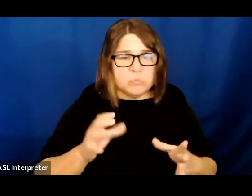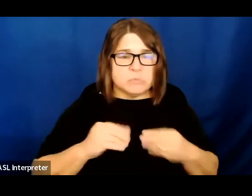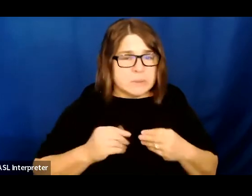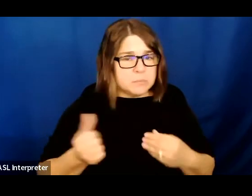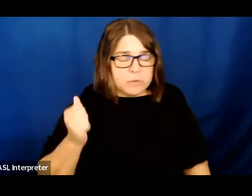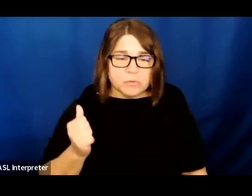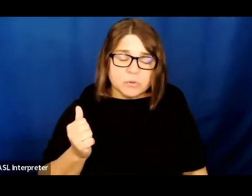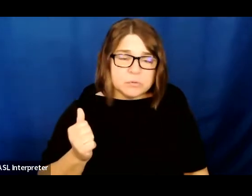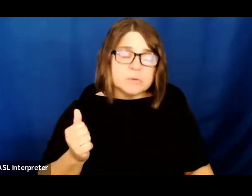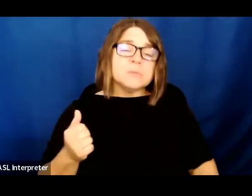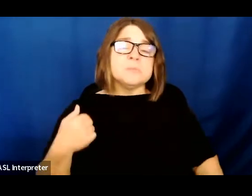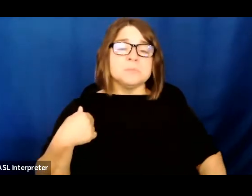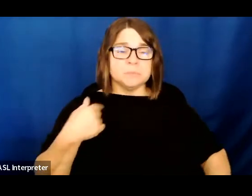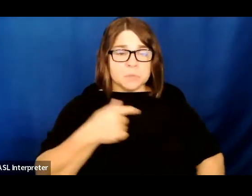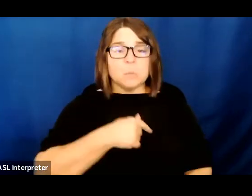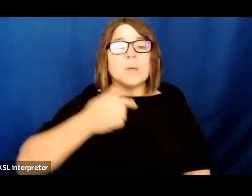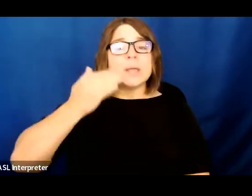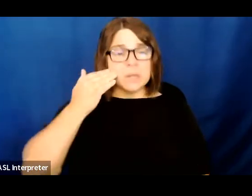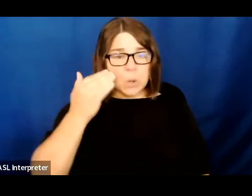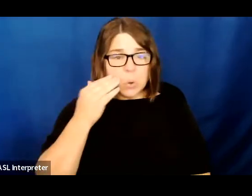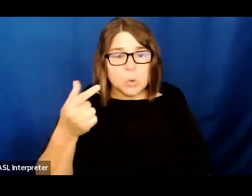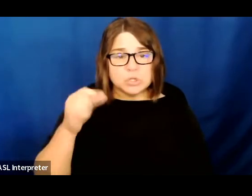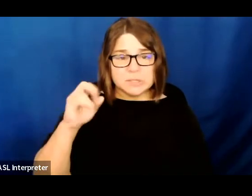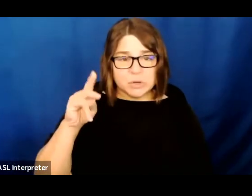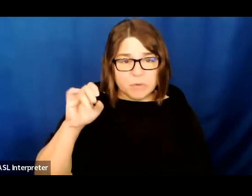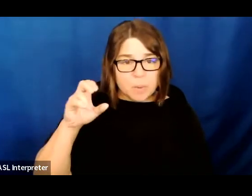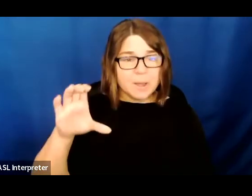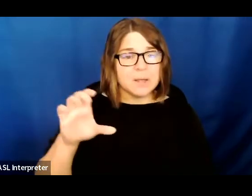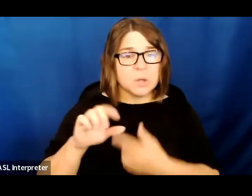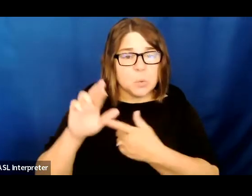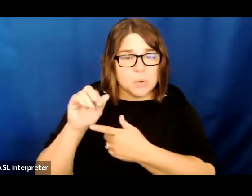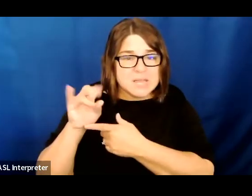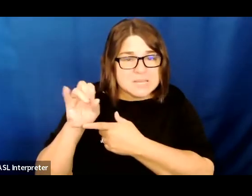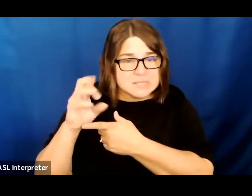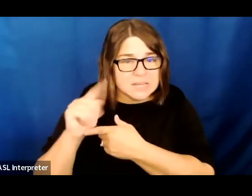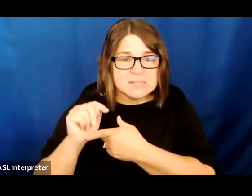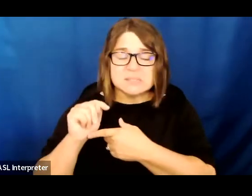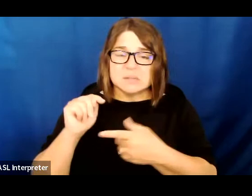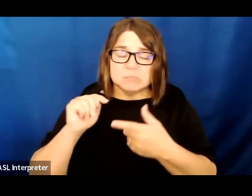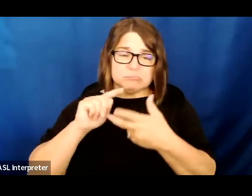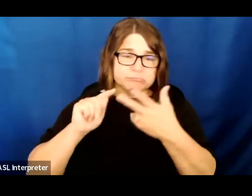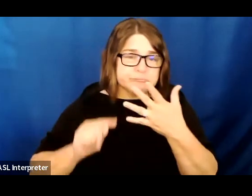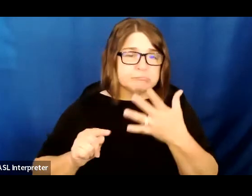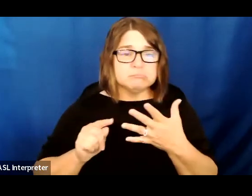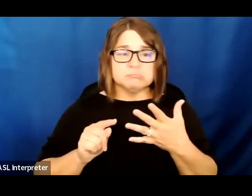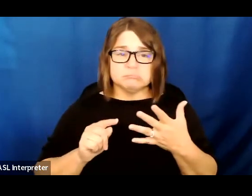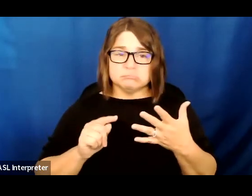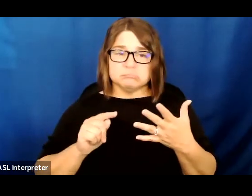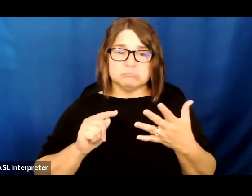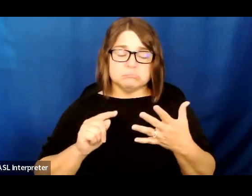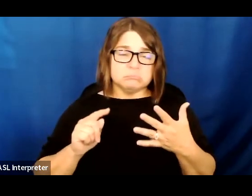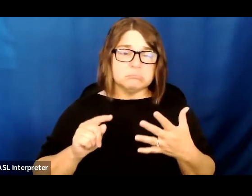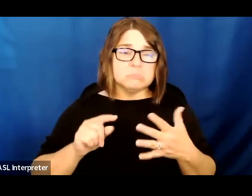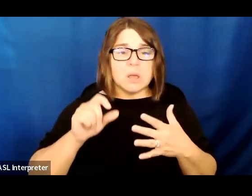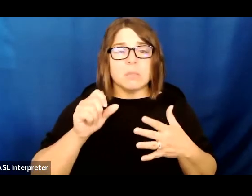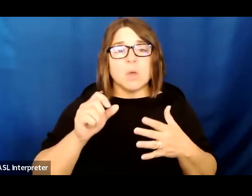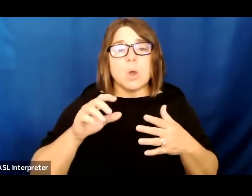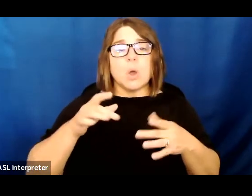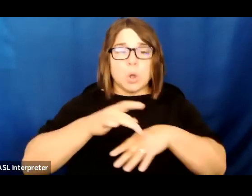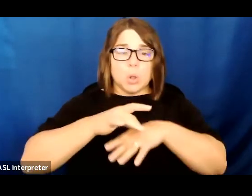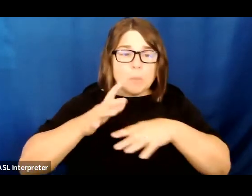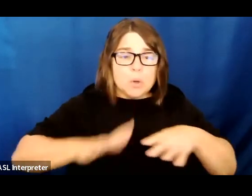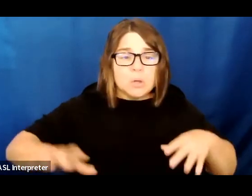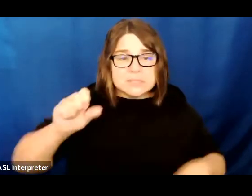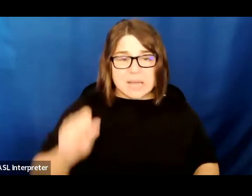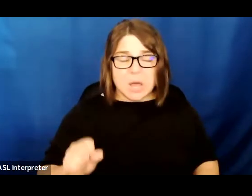broader anti-immigrant, xenophobic and racist narratives that designate people, particularly those from the global south, as a threat to the